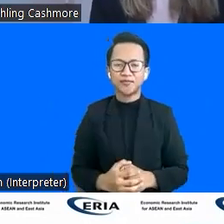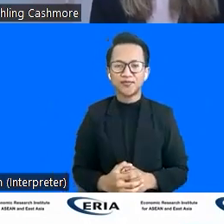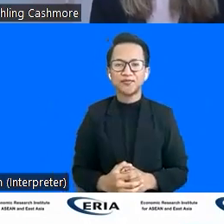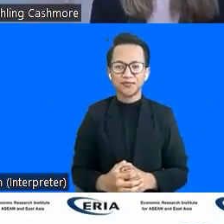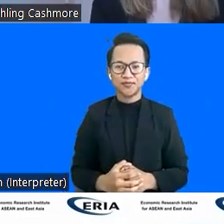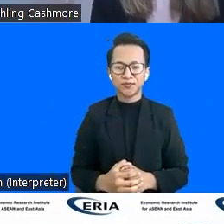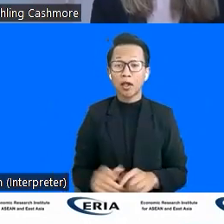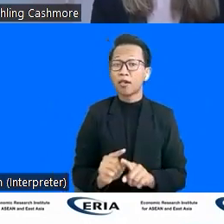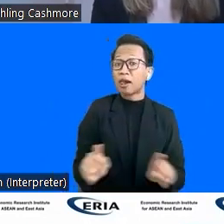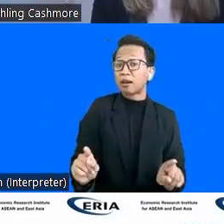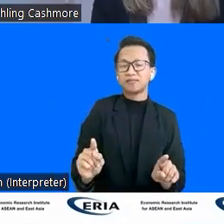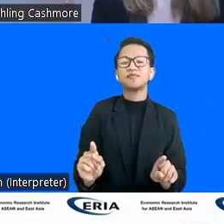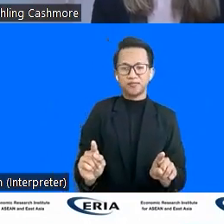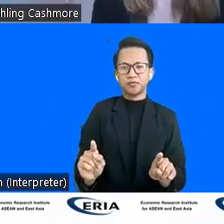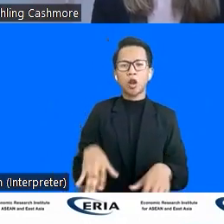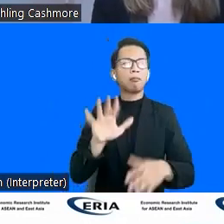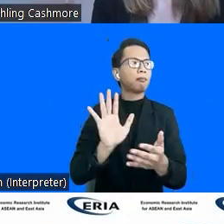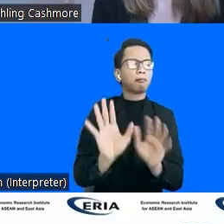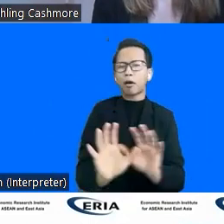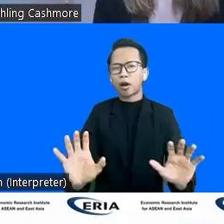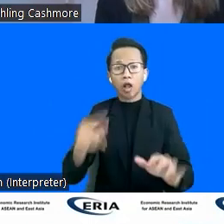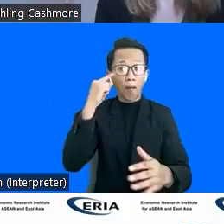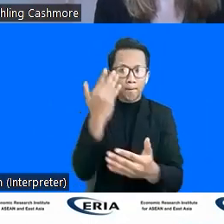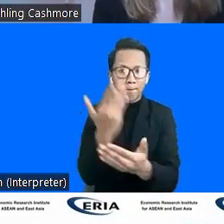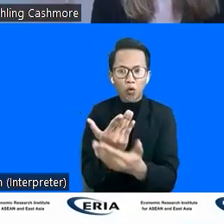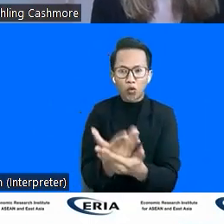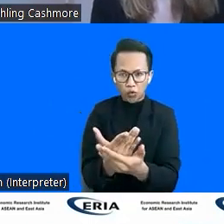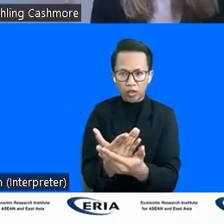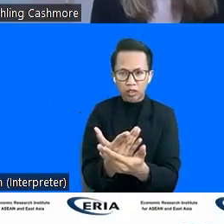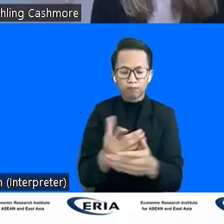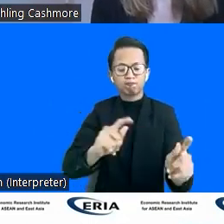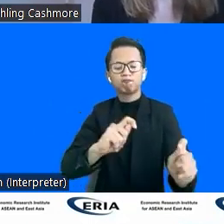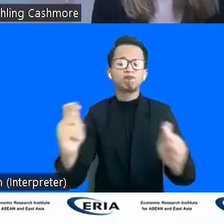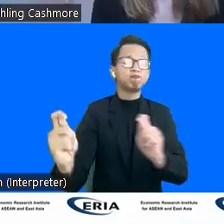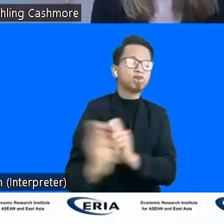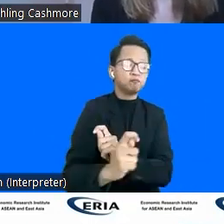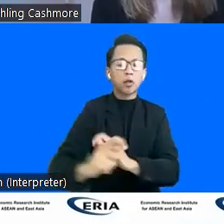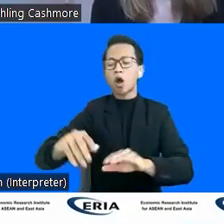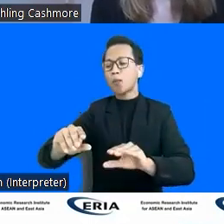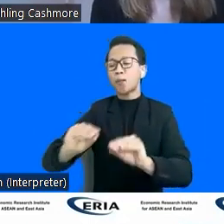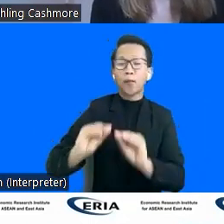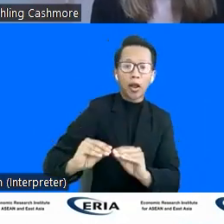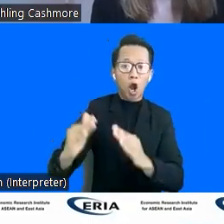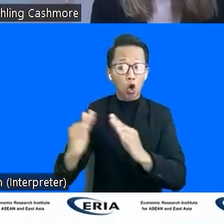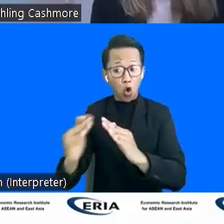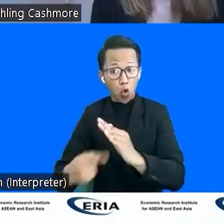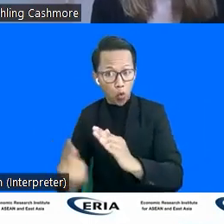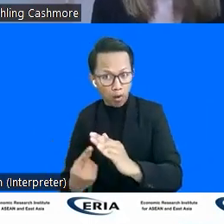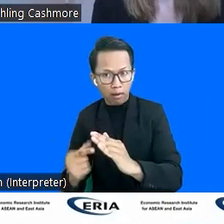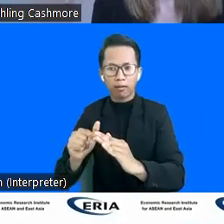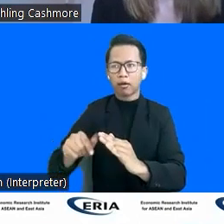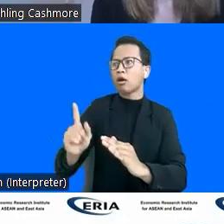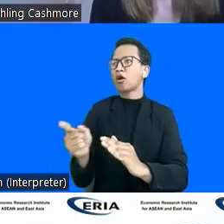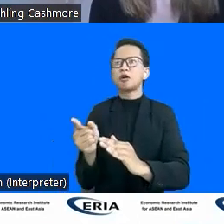however, that's real anecdotal evidence that the switch to remote learning was actually beneficial to some children who had mobility